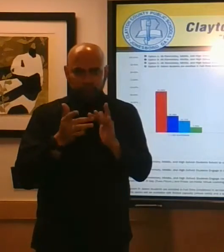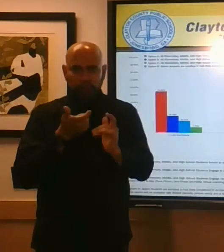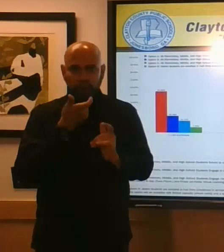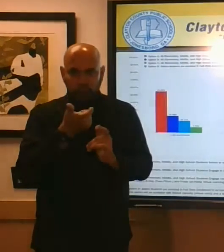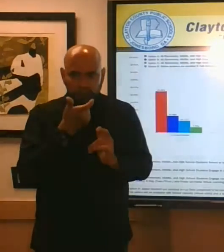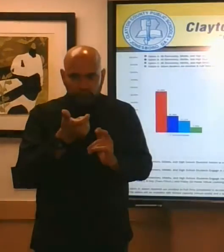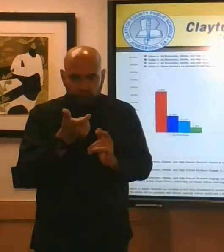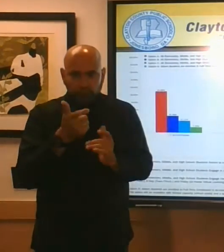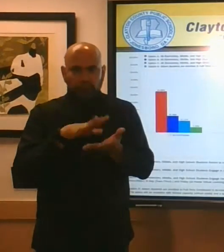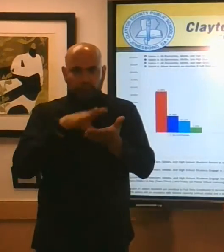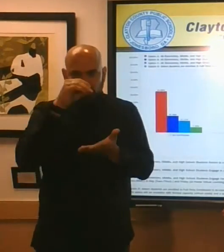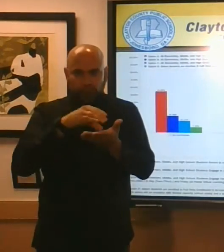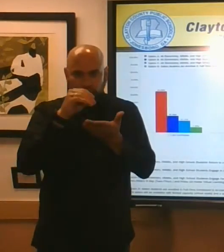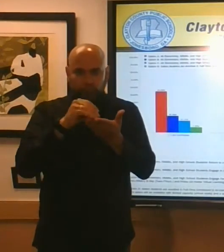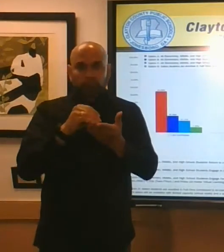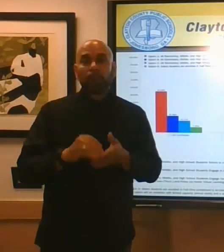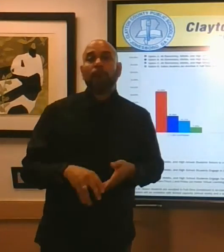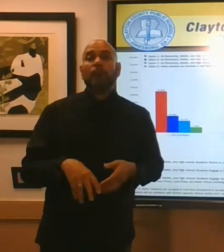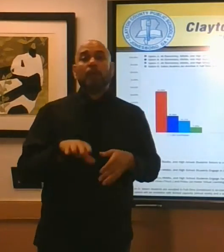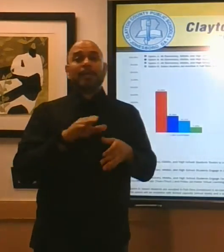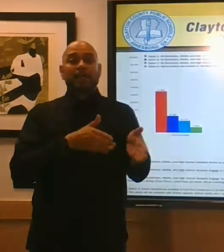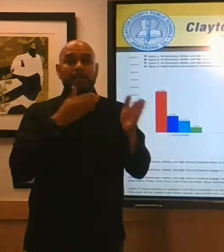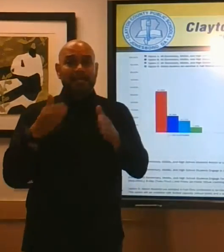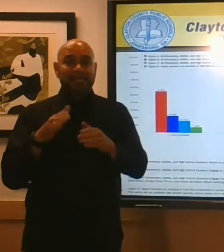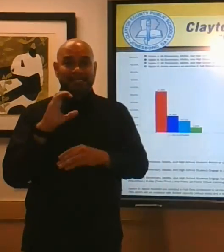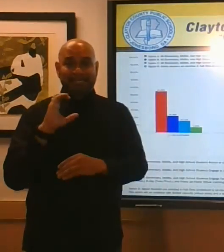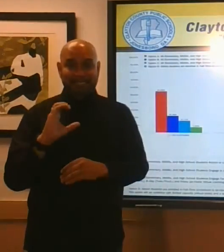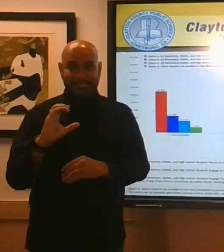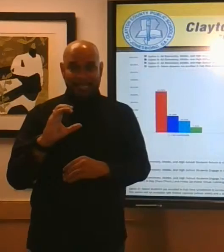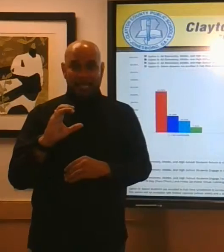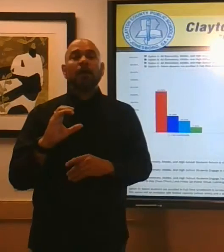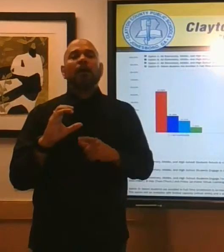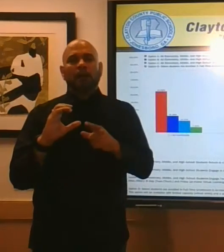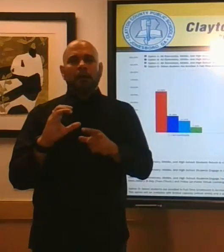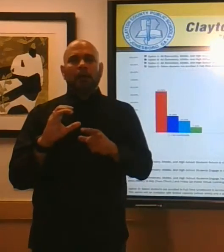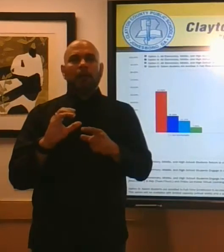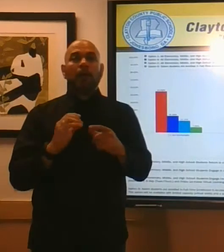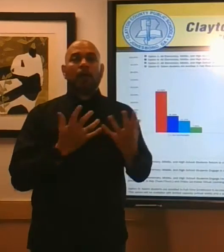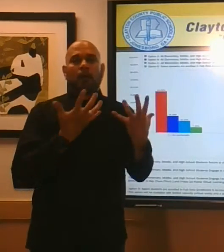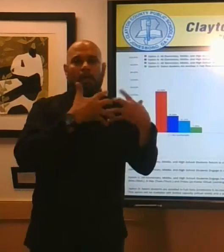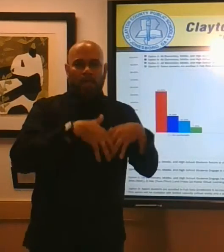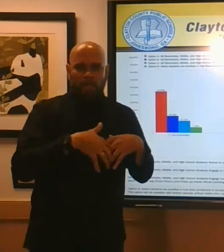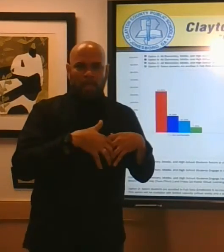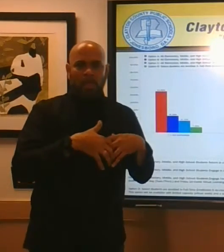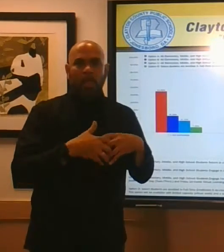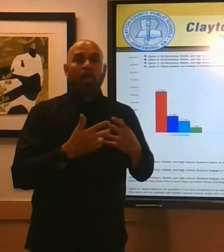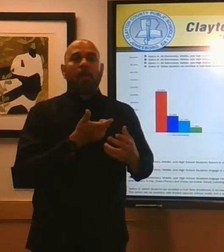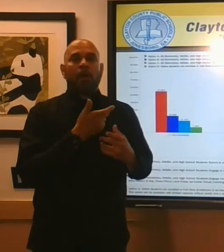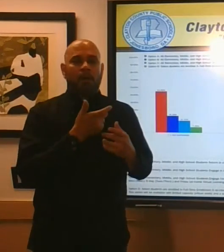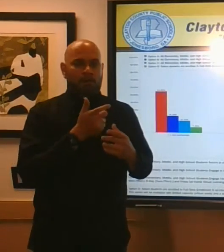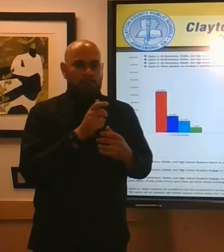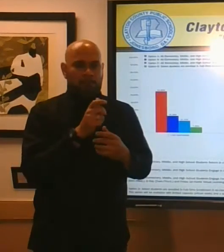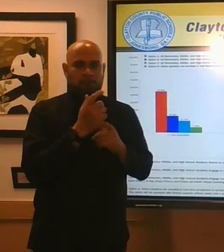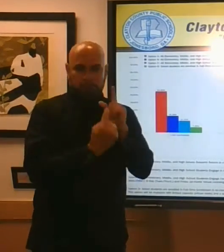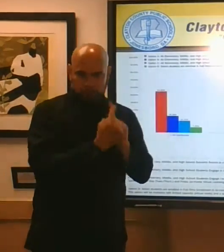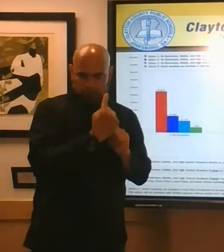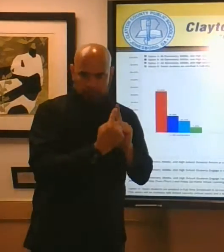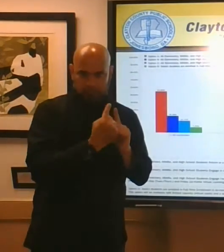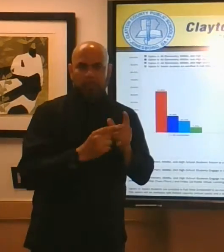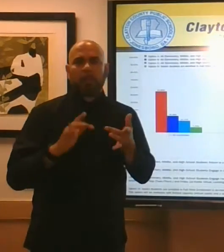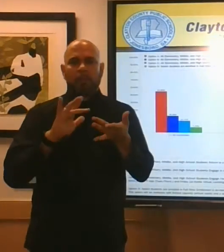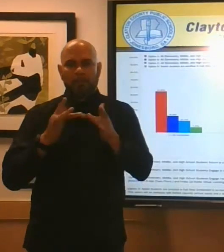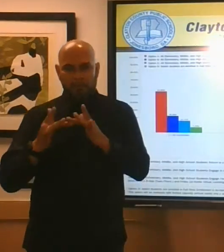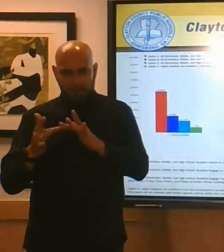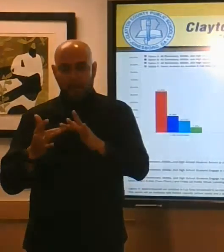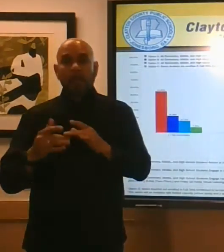or blend of face-to-face and virtual and option d which will go concurrently with options a b and c a full virtual